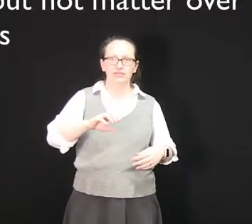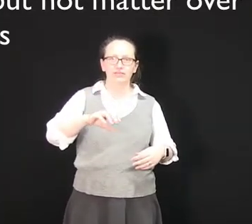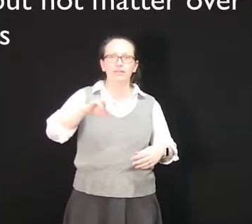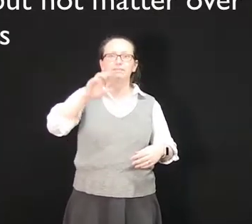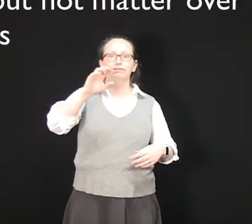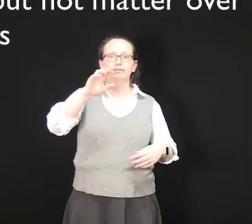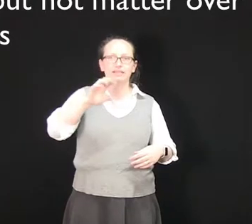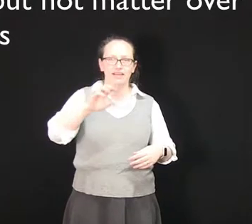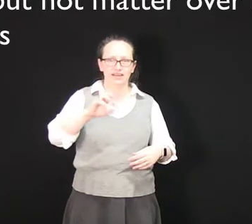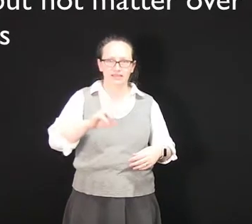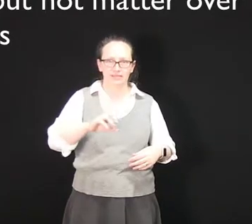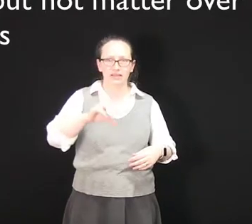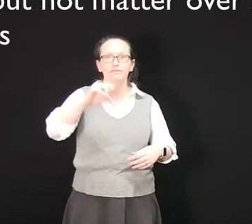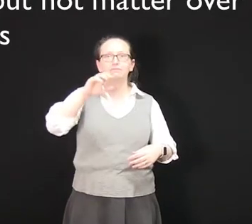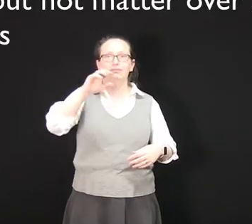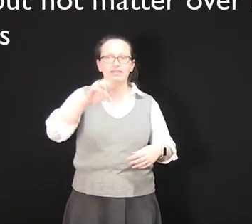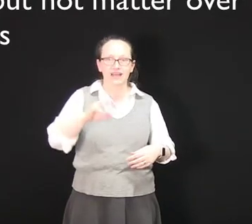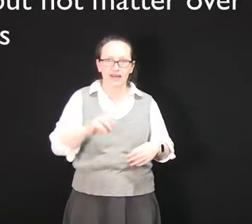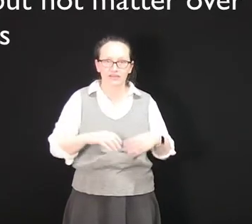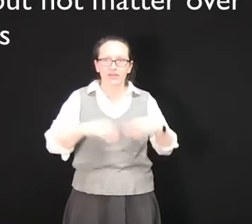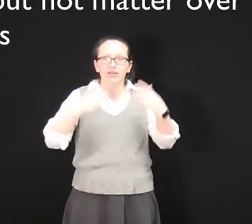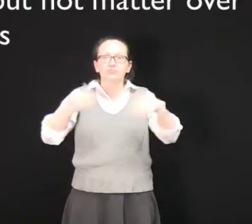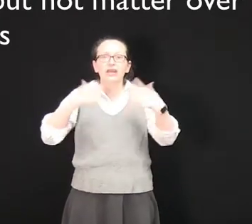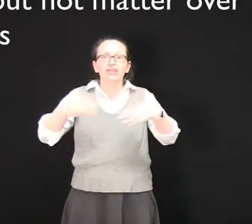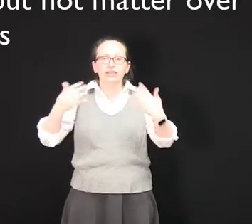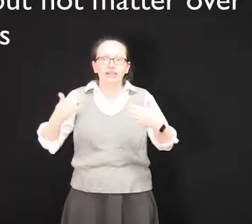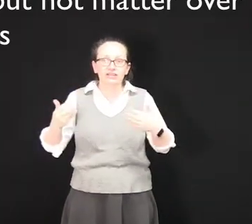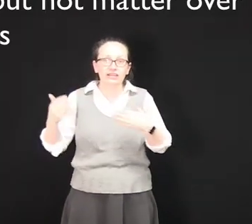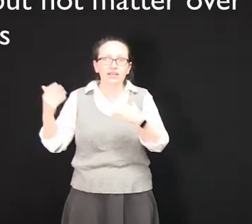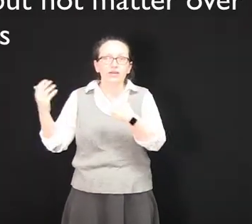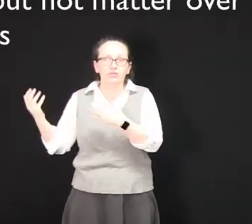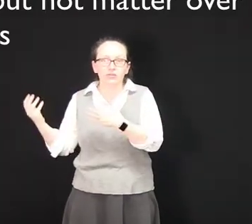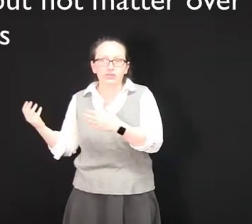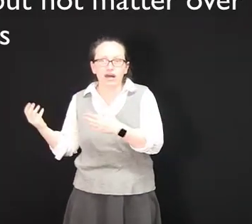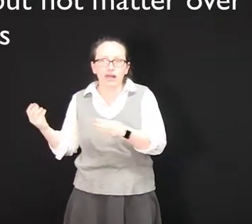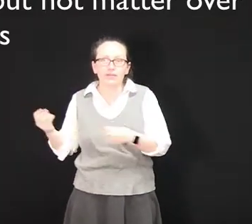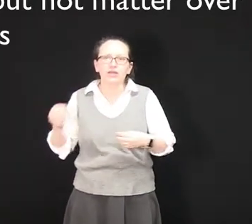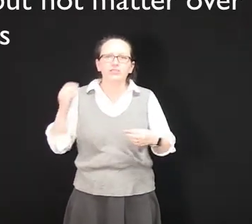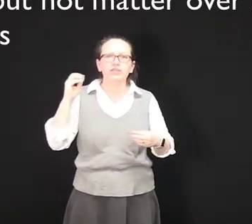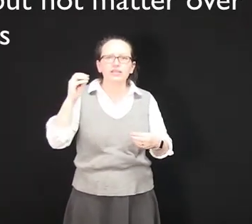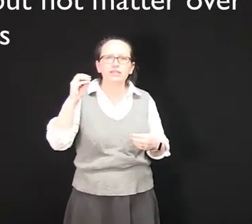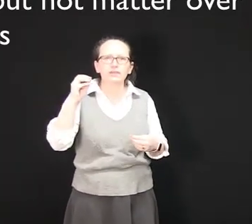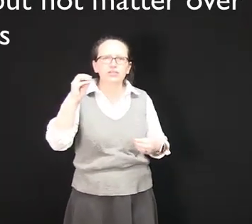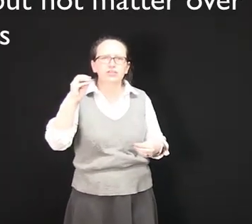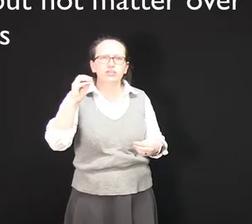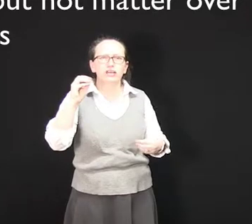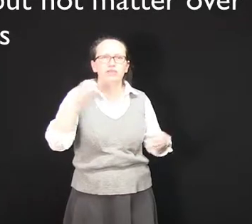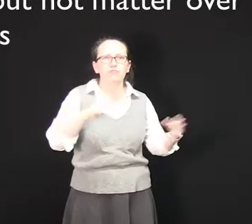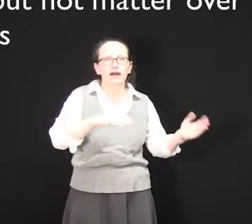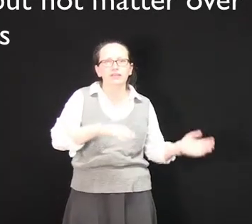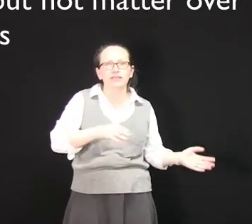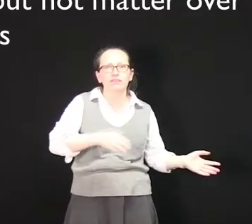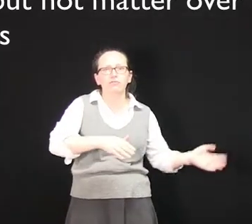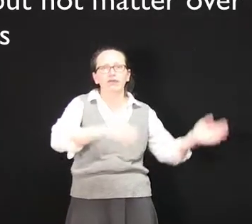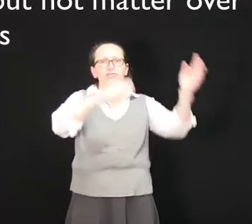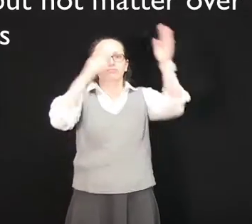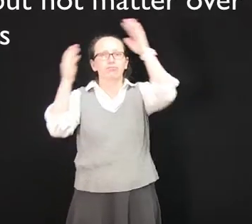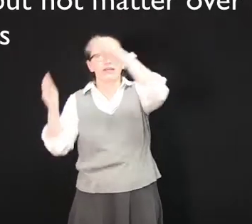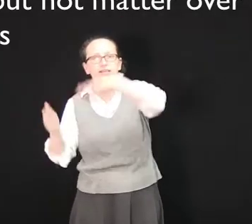up and down up and down regularly through time. So that's the picture you should have rather than the waves breaking